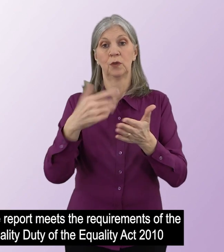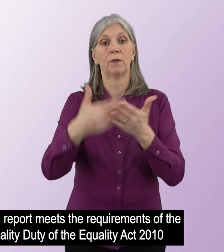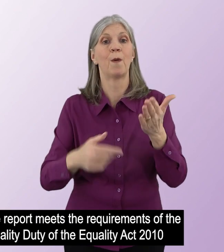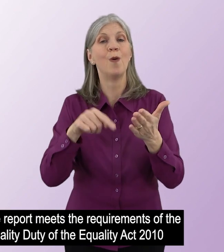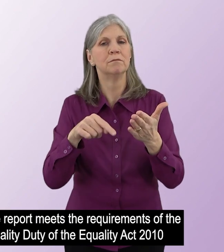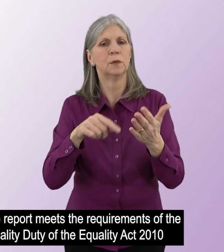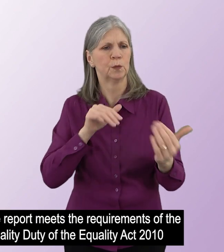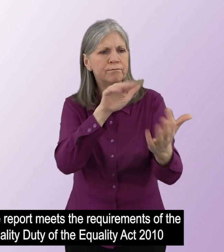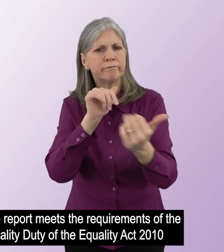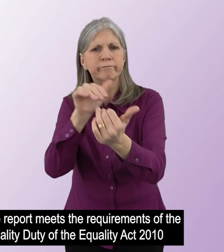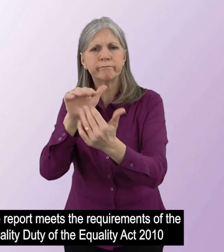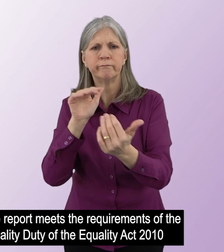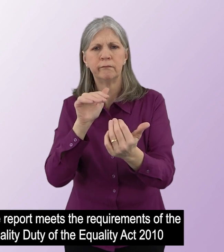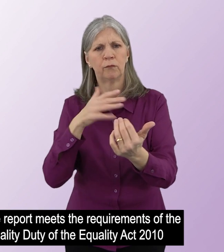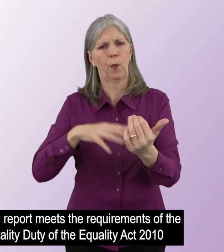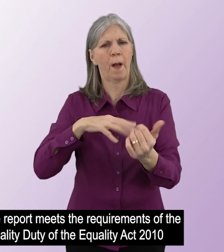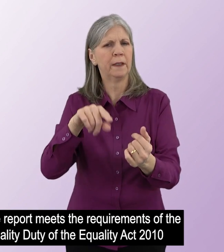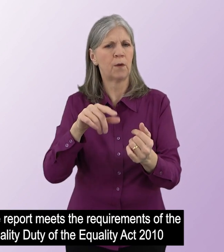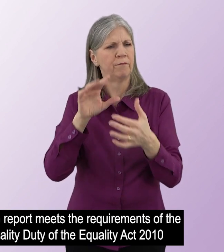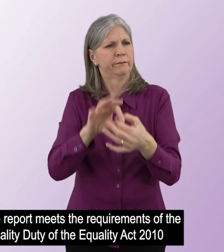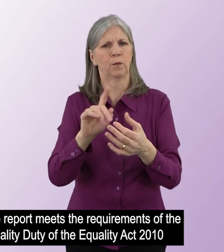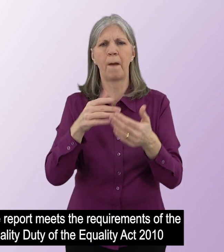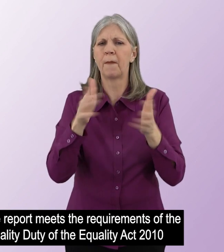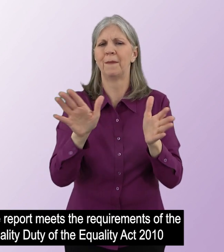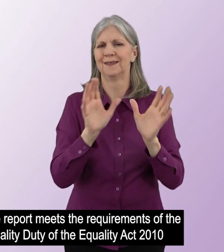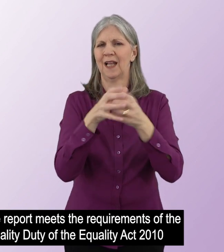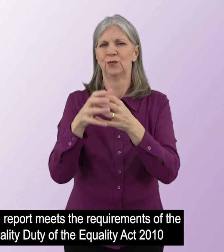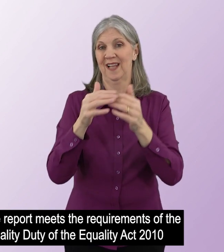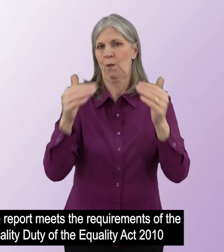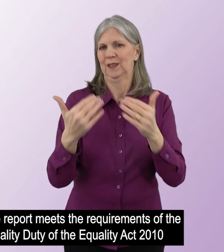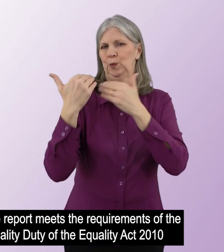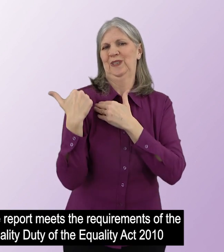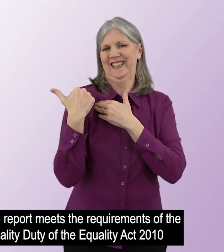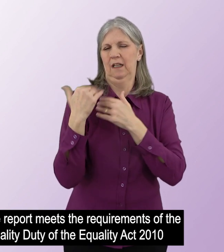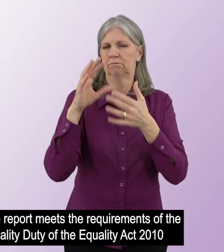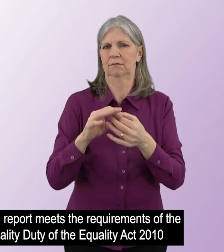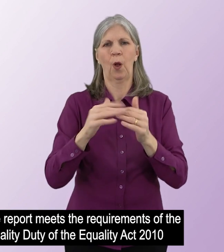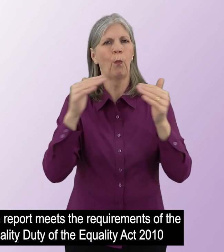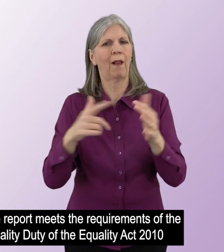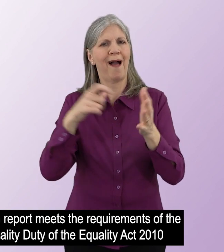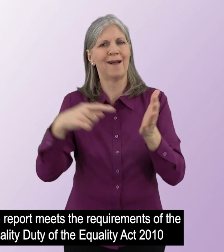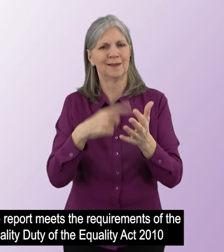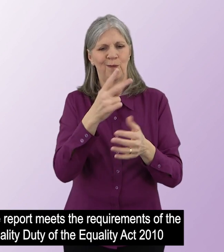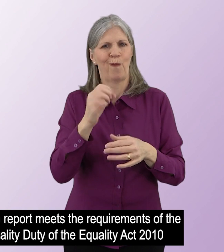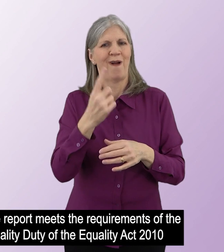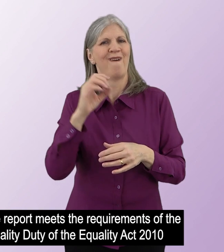The publication of the report meets the requirements of the Public Sector Equality Duty of the Equality Act